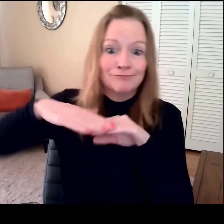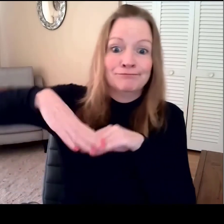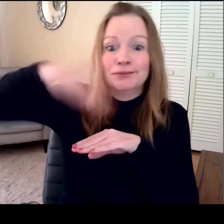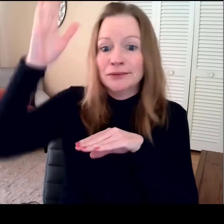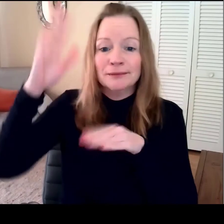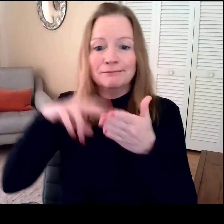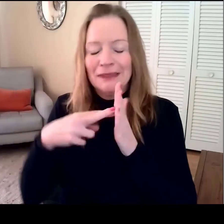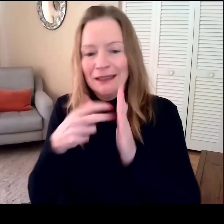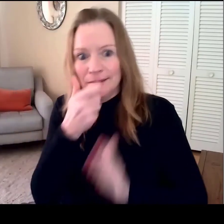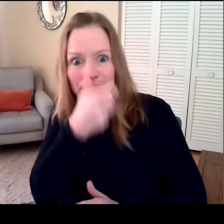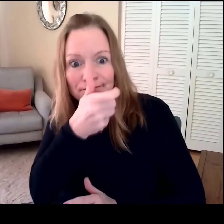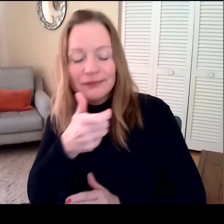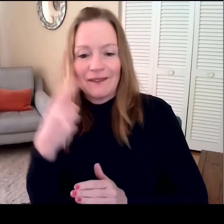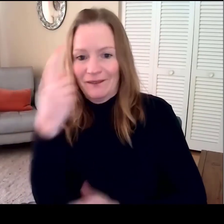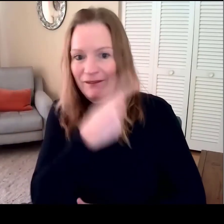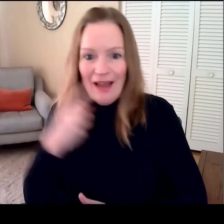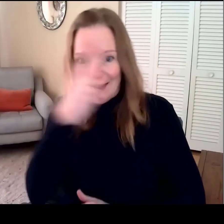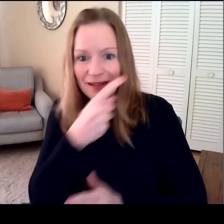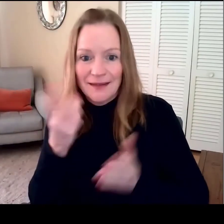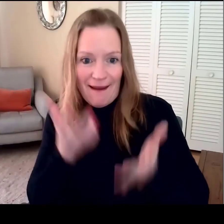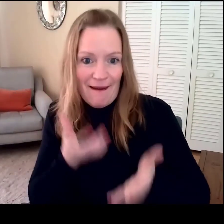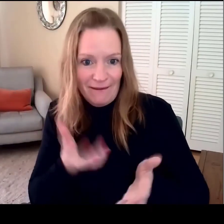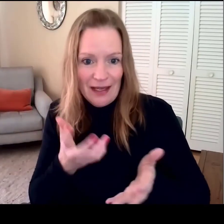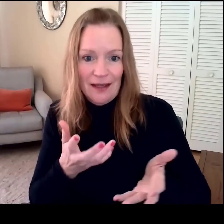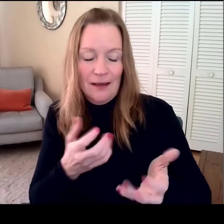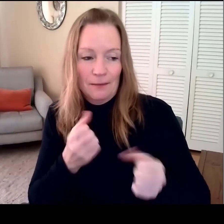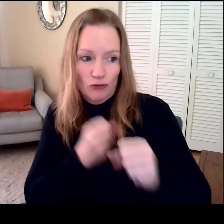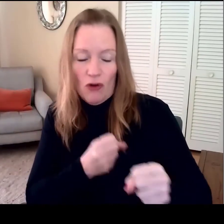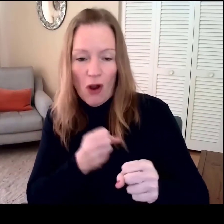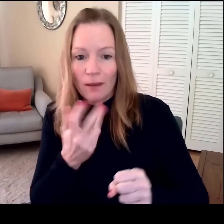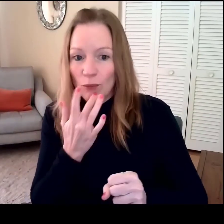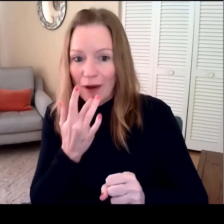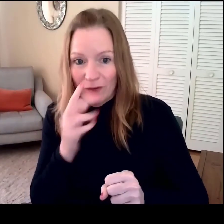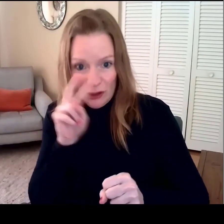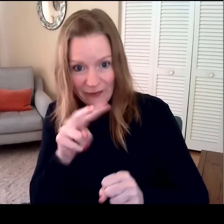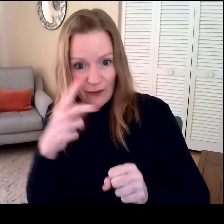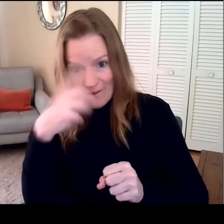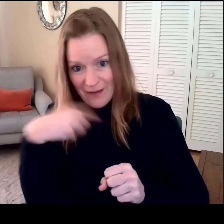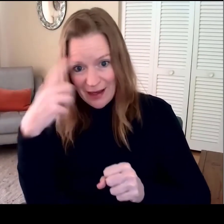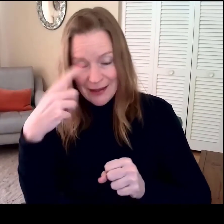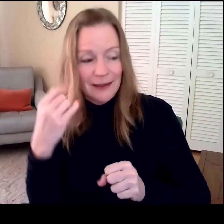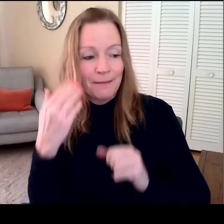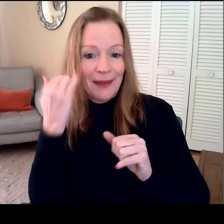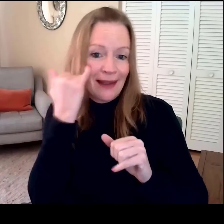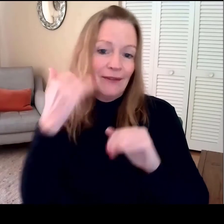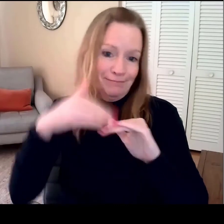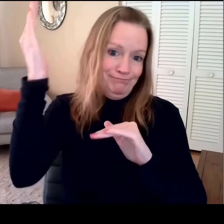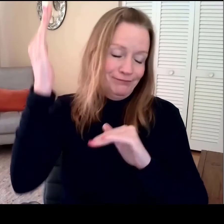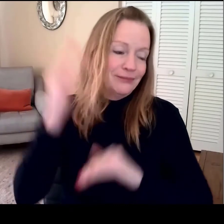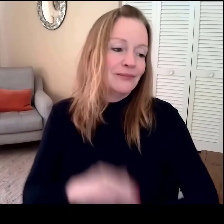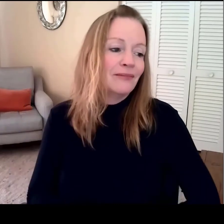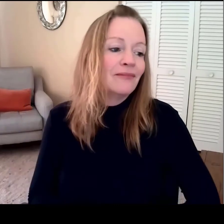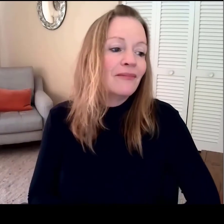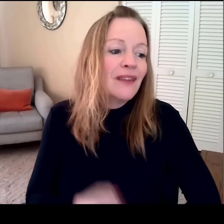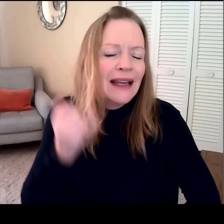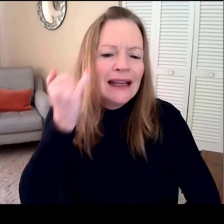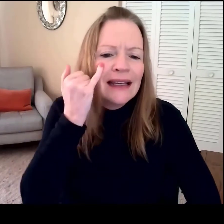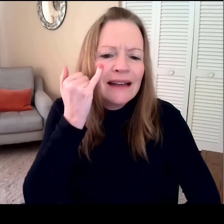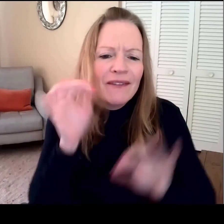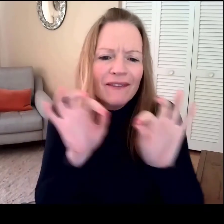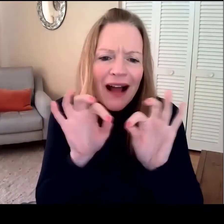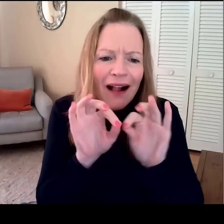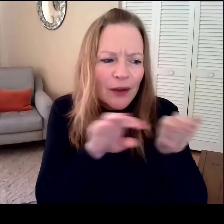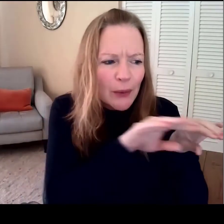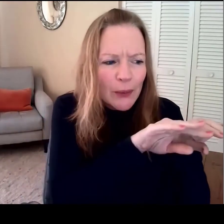than zero means there is a face preference. The extent to which the value is higher means there is a stronger face